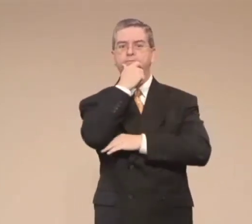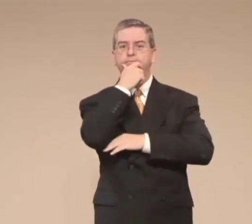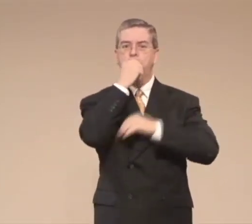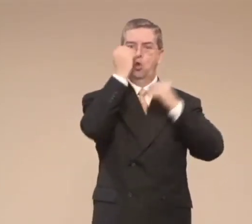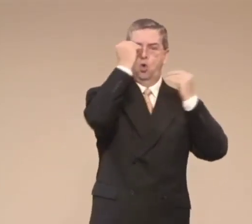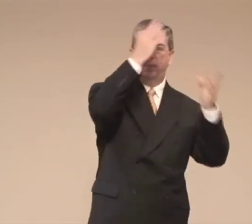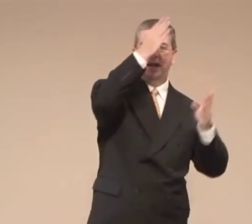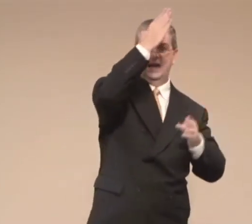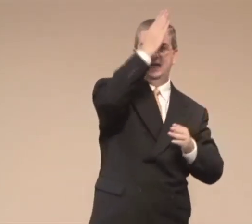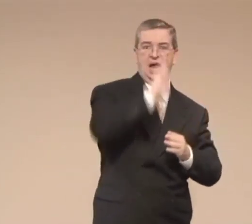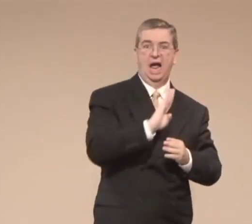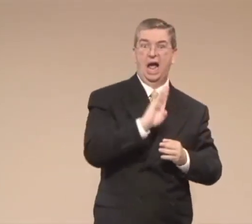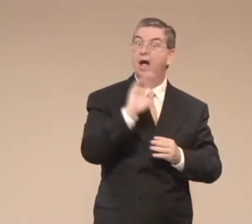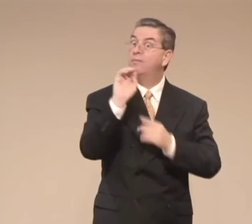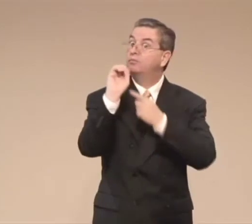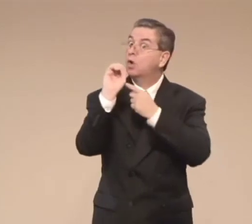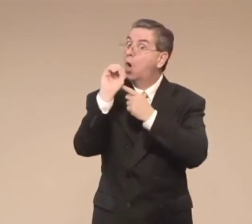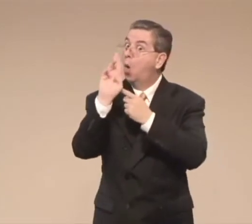but this is your decision